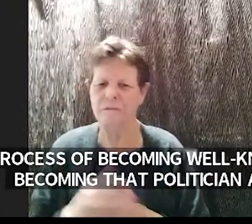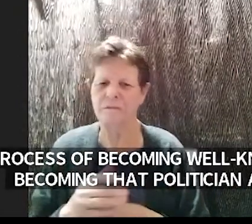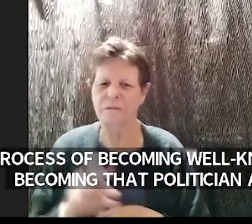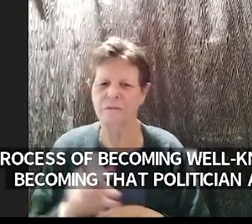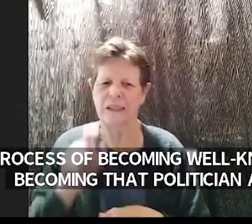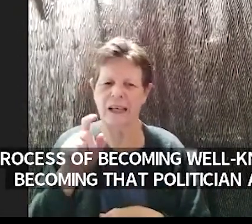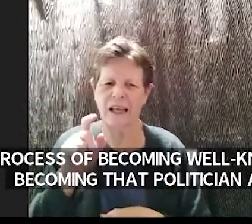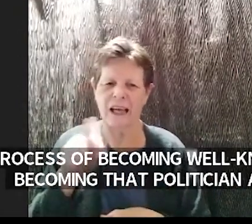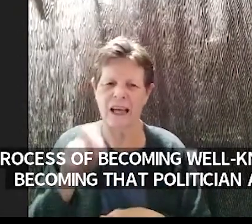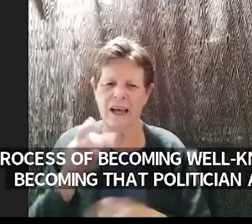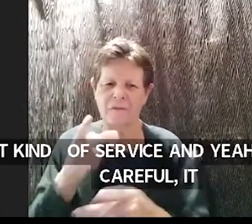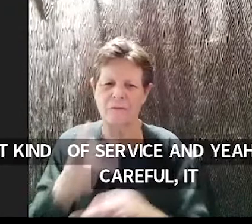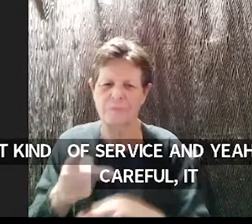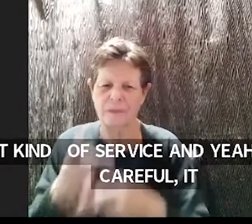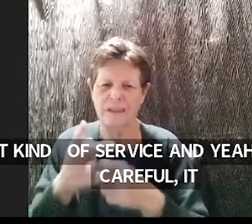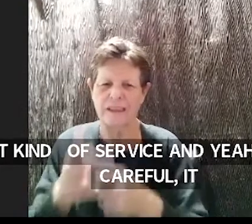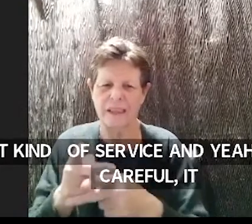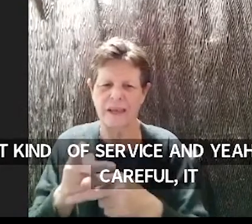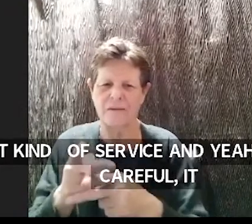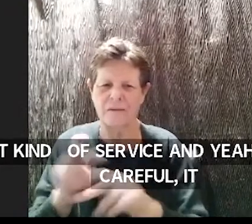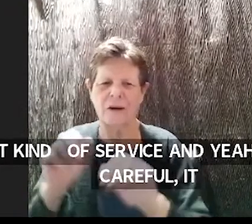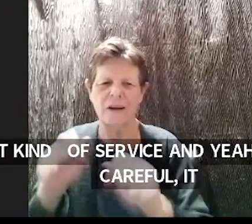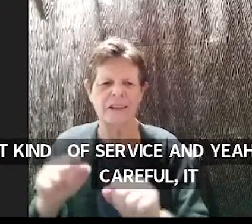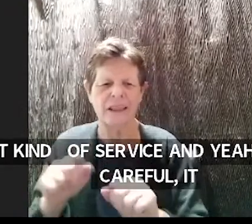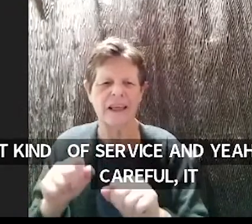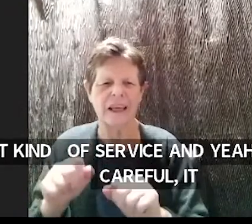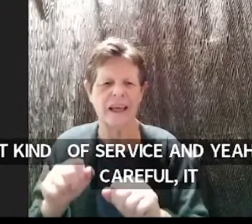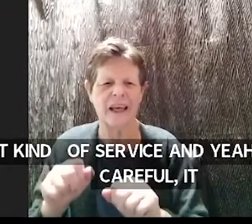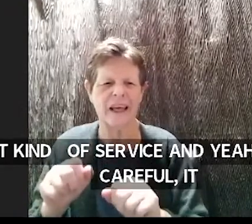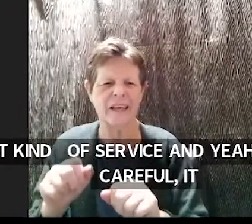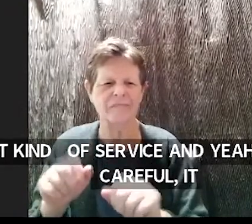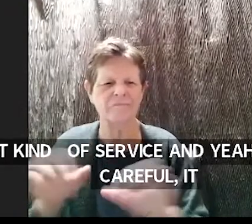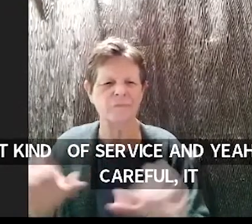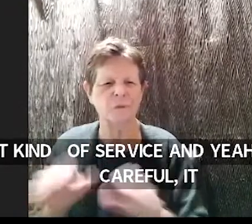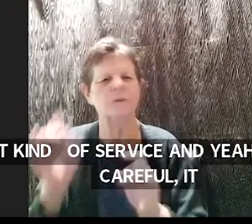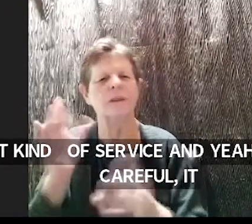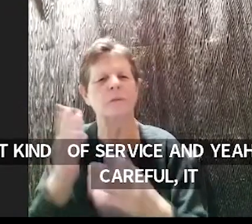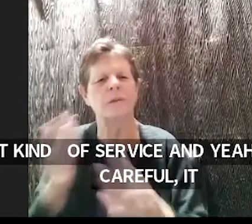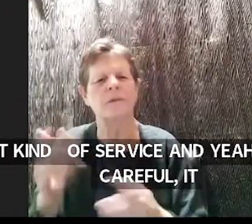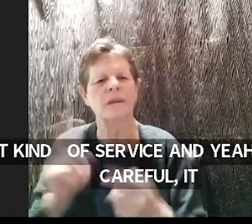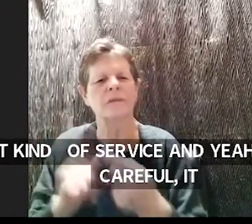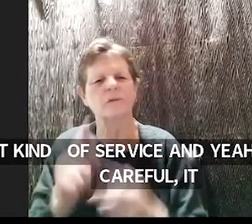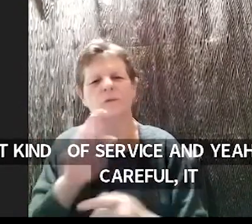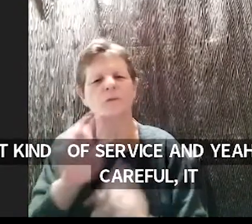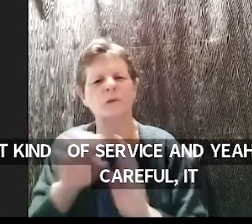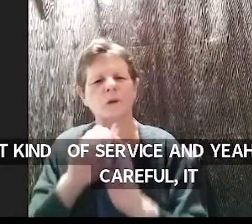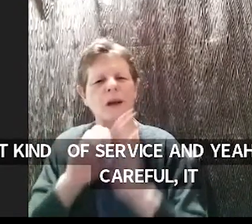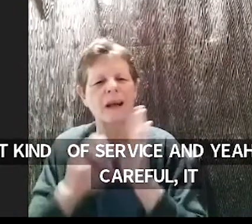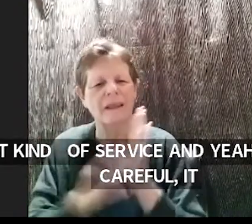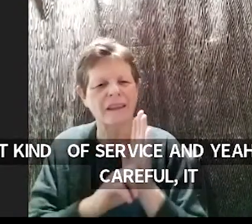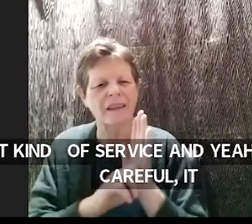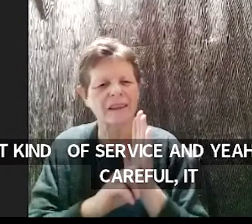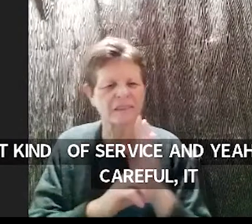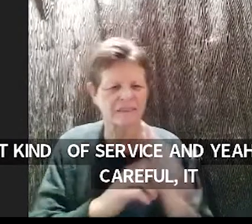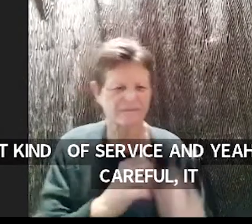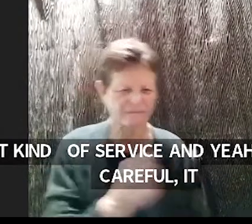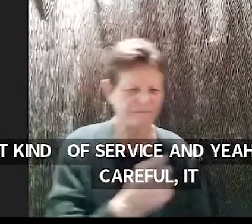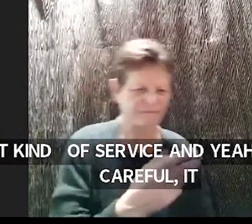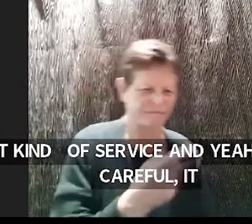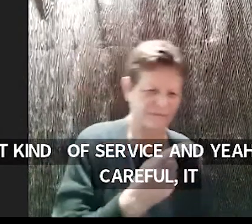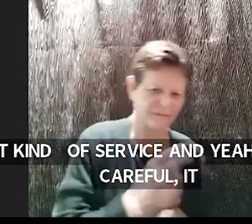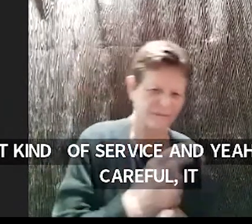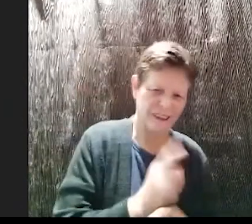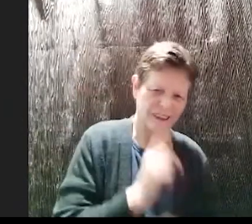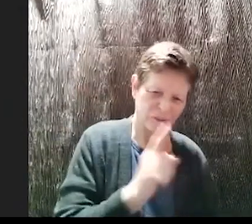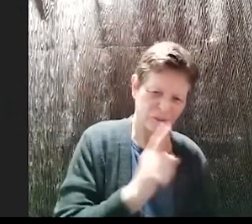awful things to kind of your ethics yeah no it's really true and i mean even you know outside of politics when you get